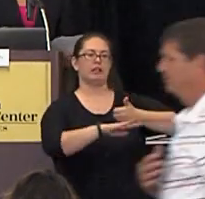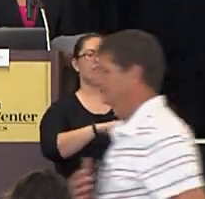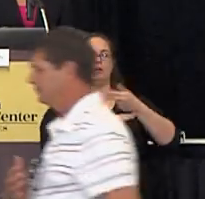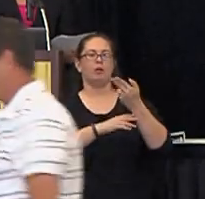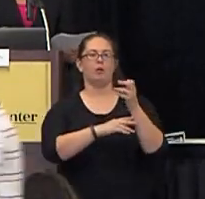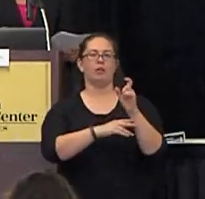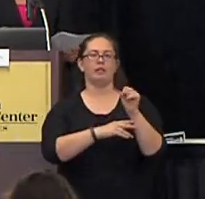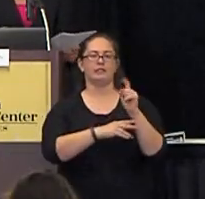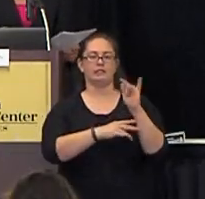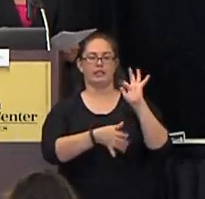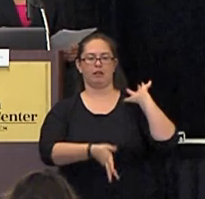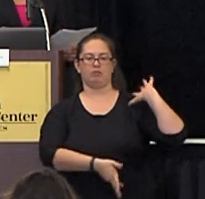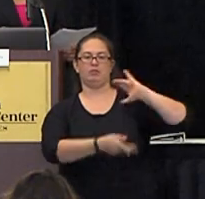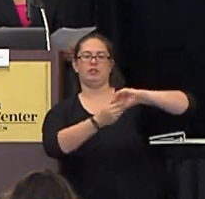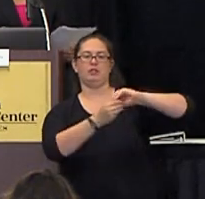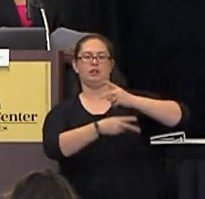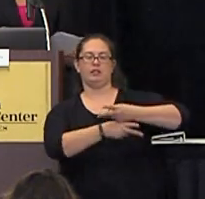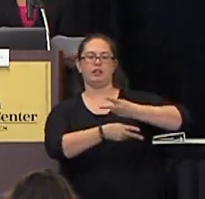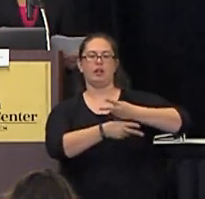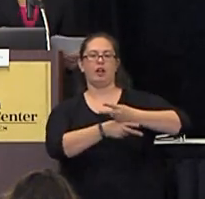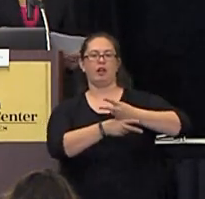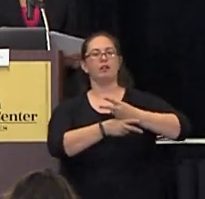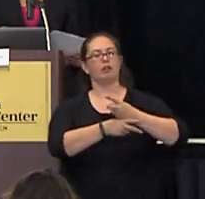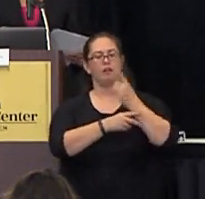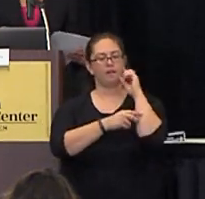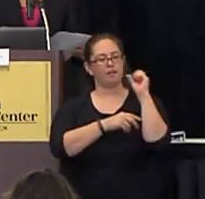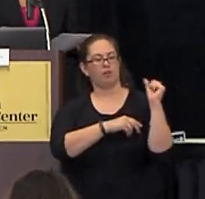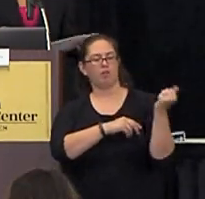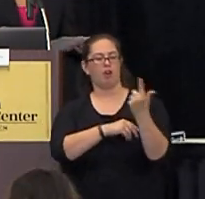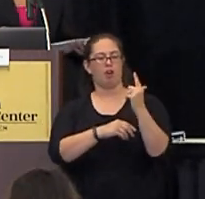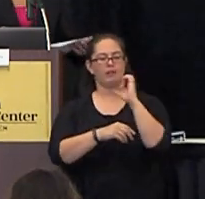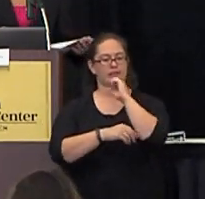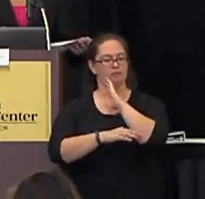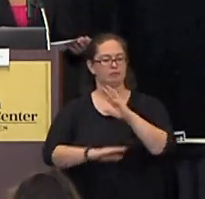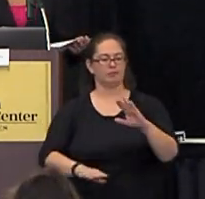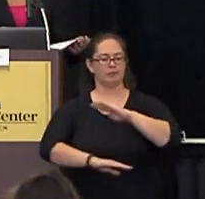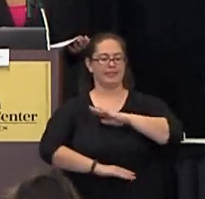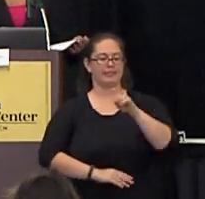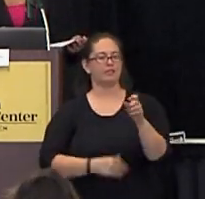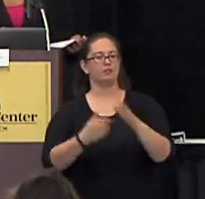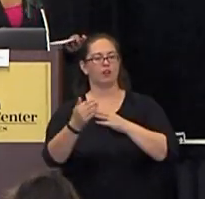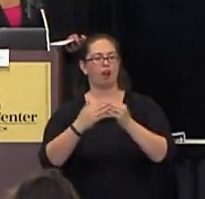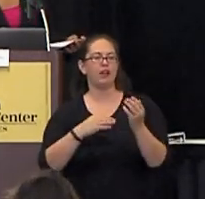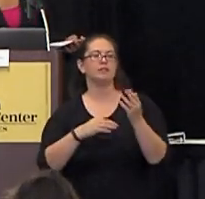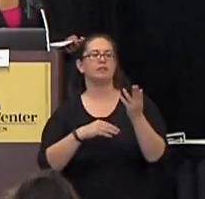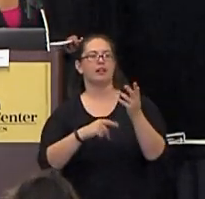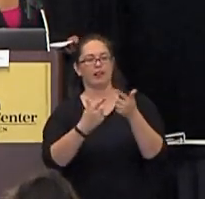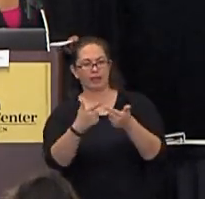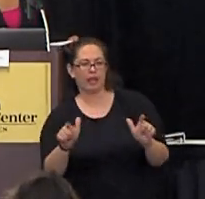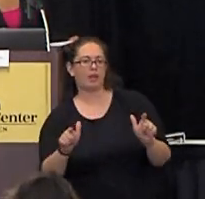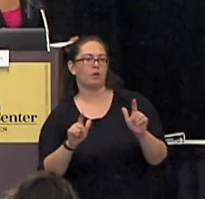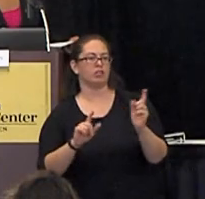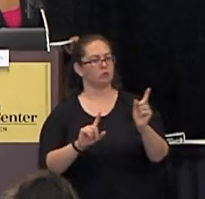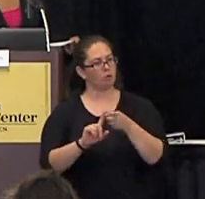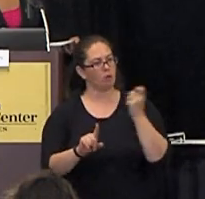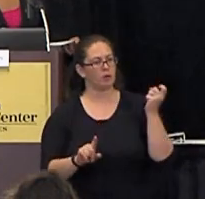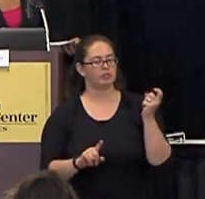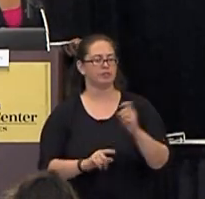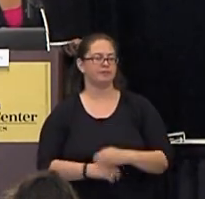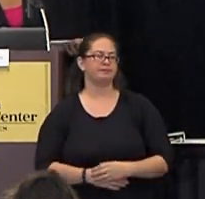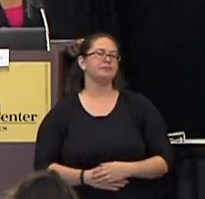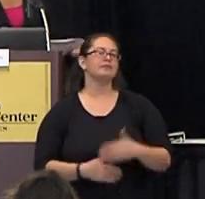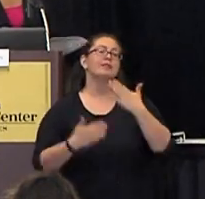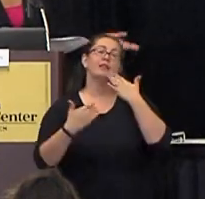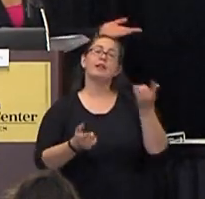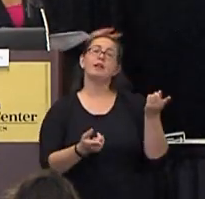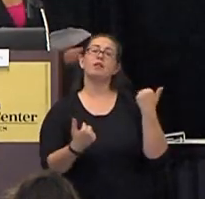care that would meet the needs of all seniors regardless of language or origin so we welcome all of you here today